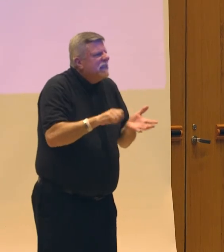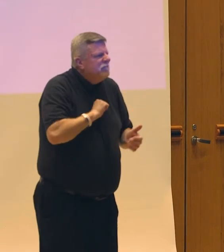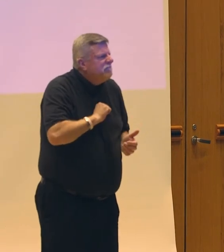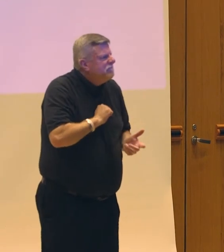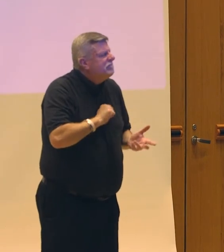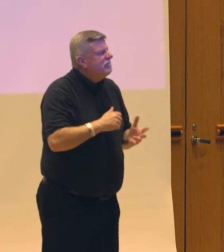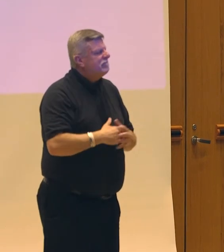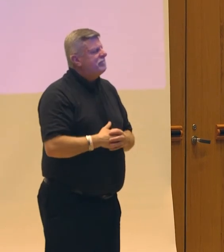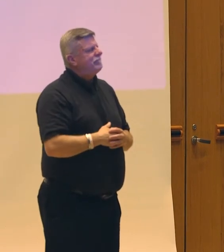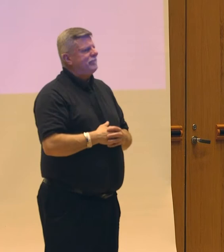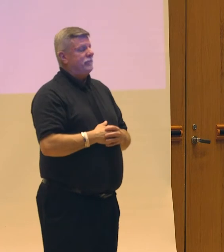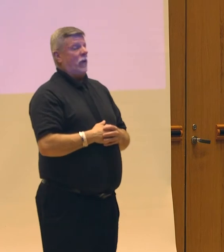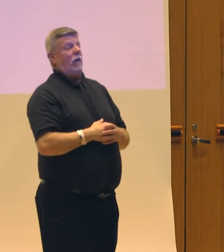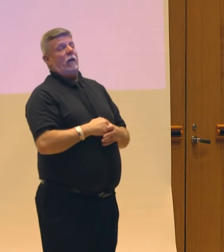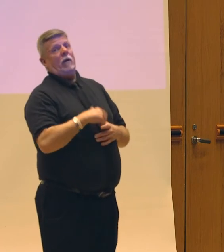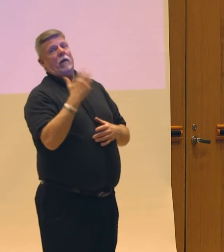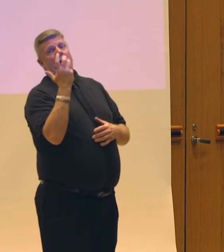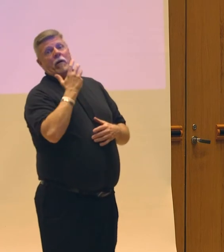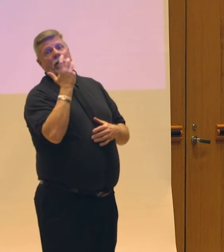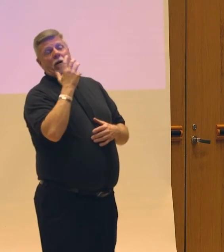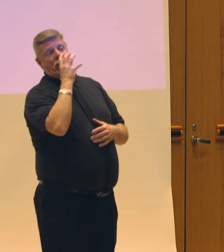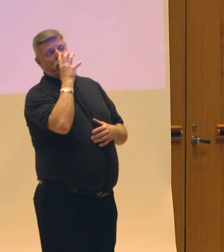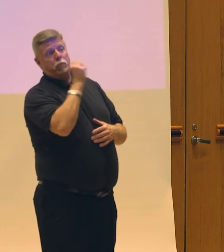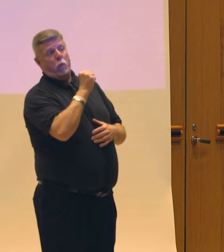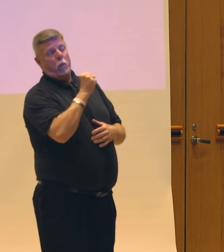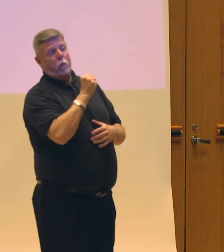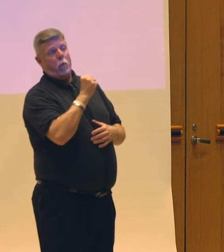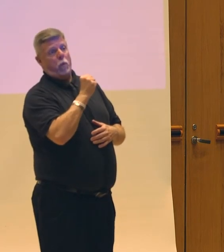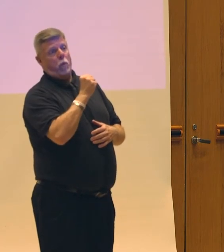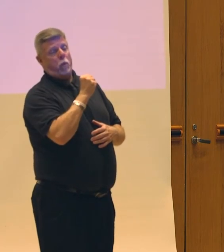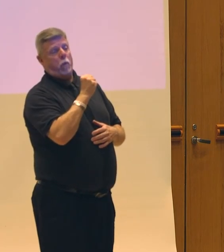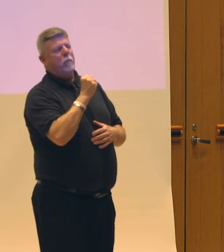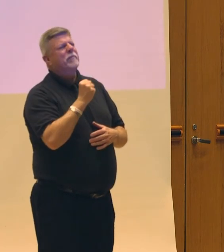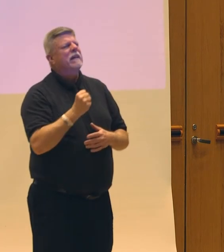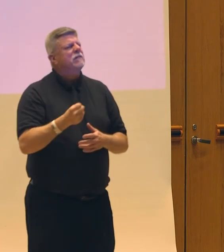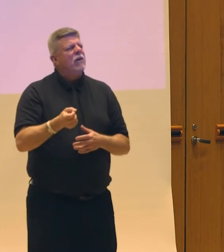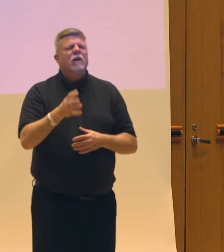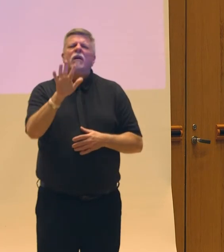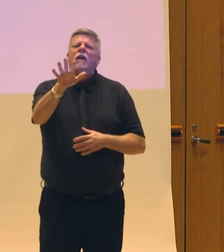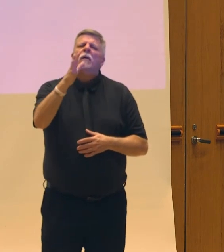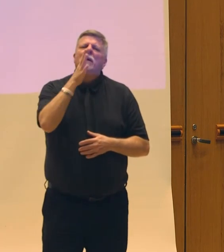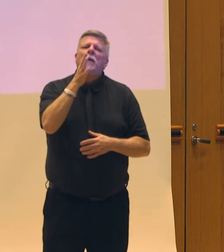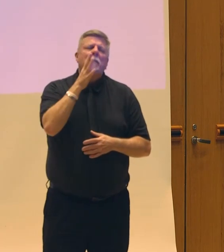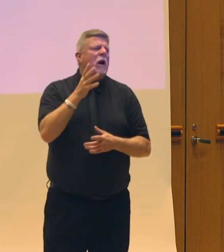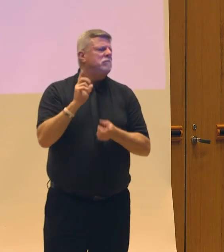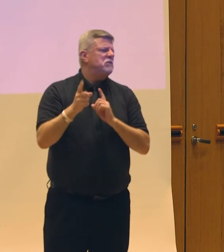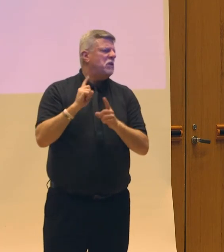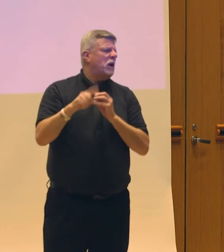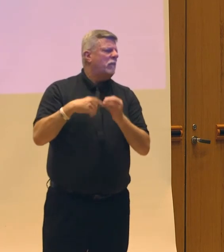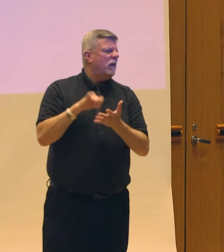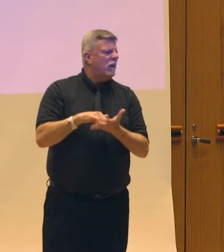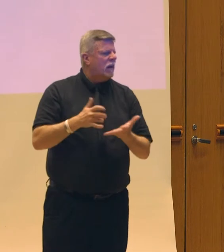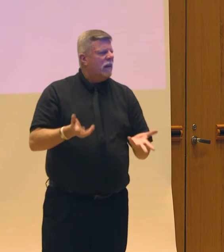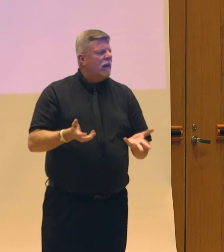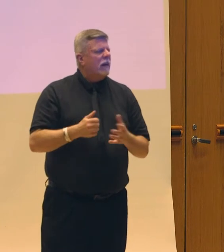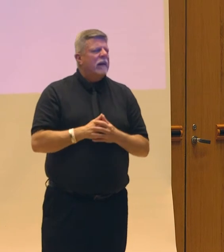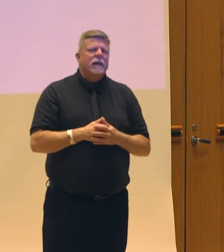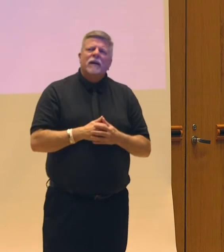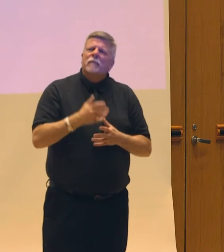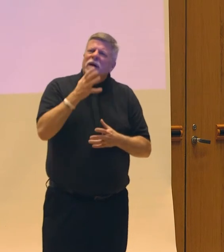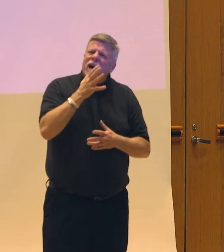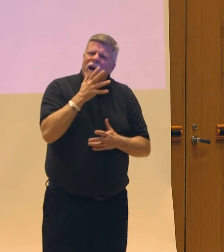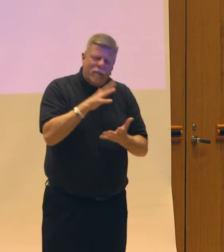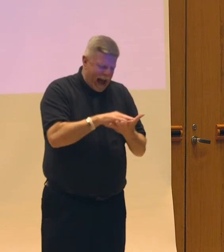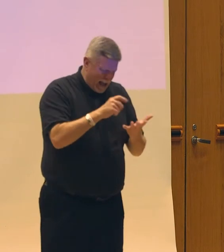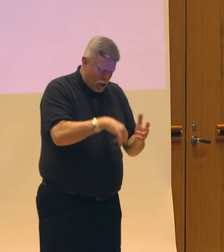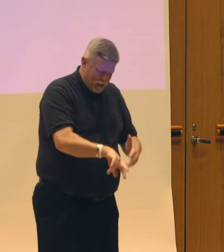So that was fascinating to me. And I talked with my mother about it. I said, you know, I learned these dance